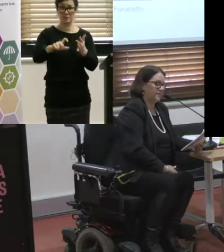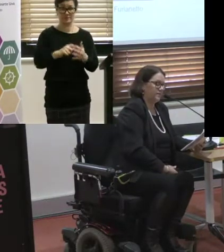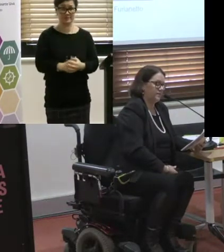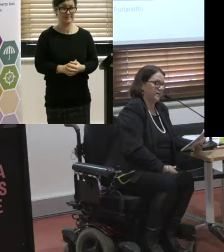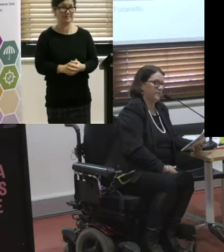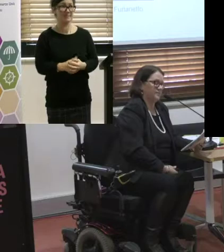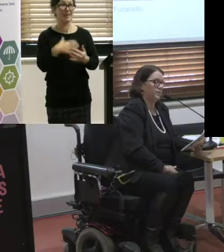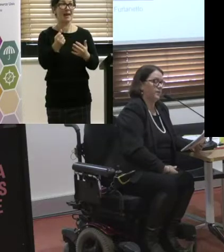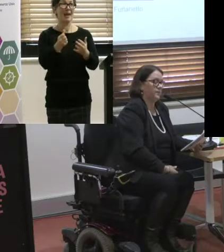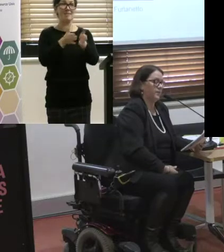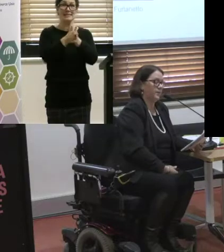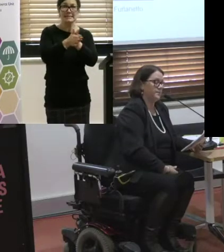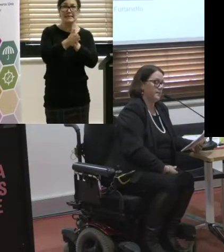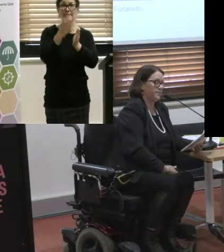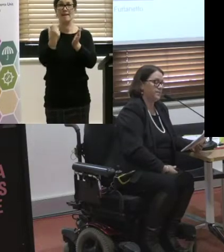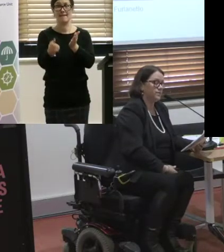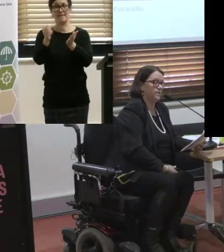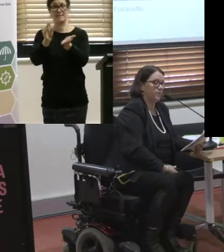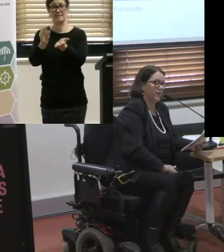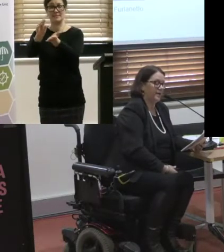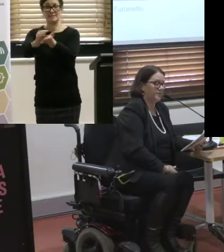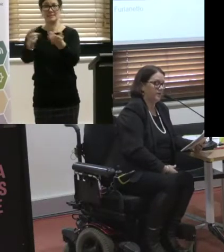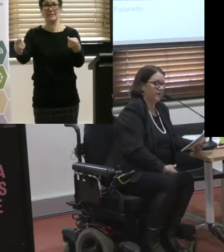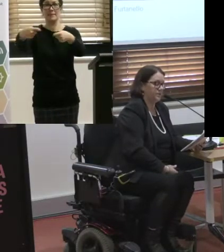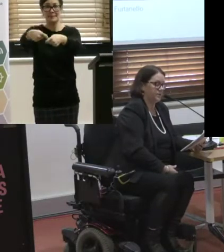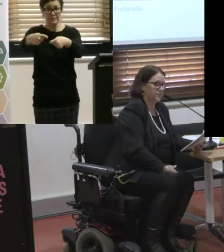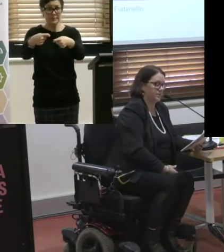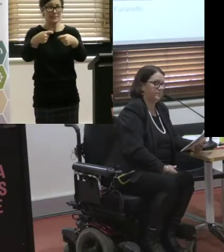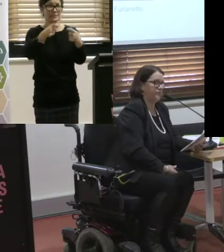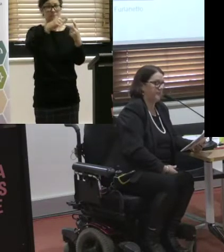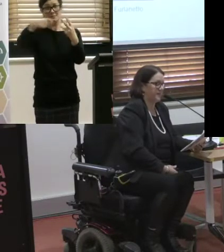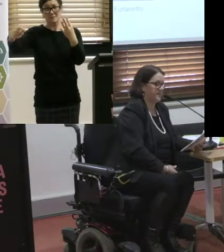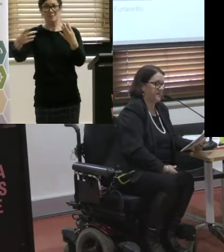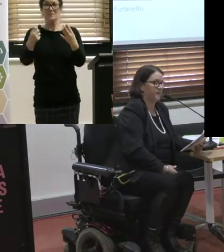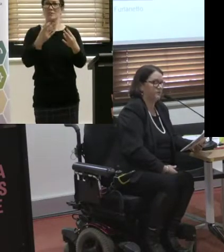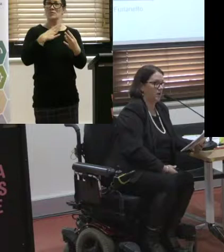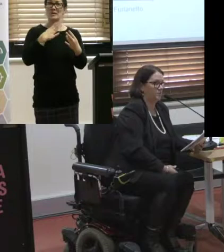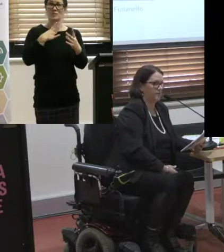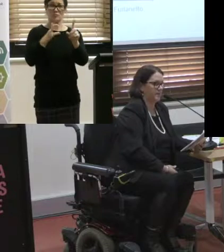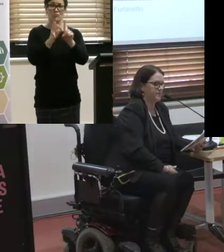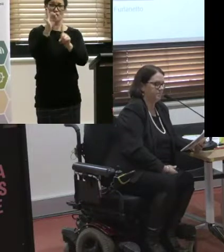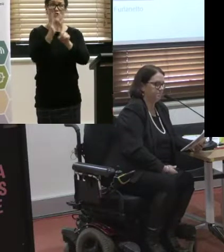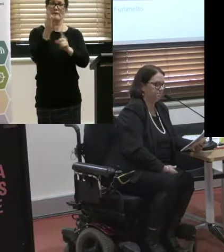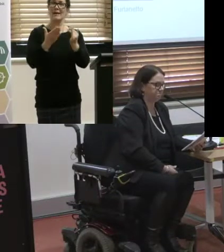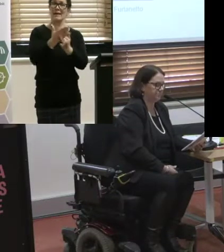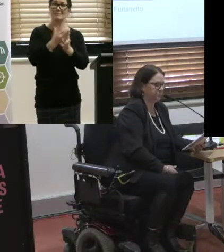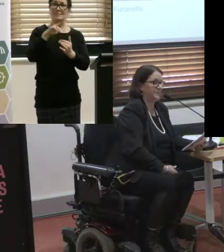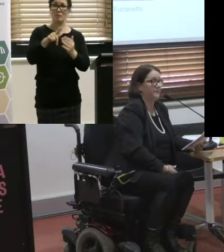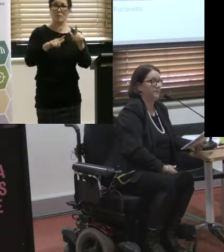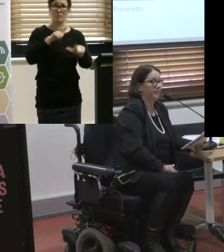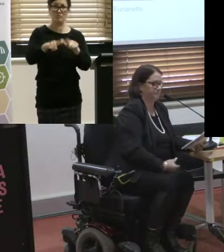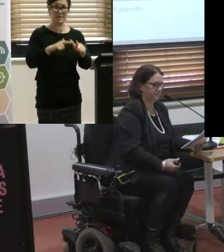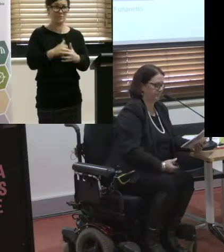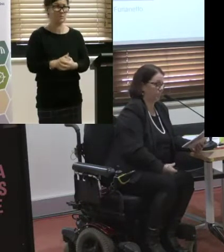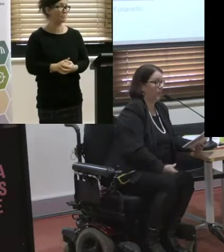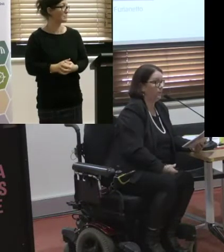incentives for accessible point-to-point is also underway to provide the users with improved access and reliable transport. What does